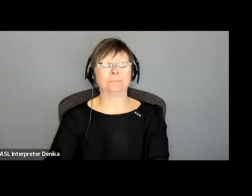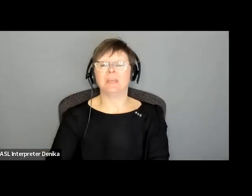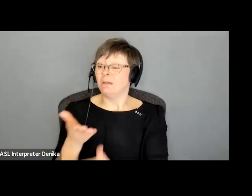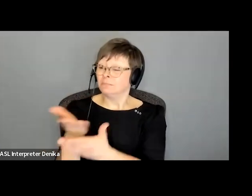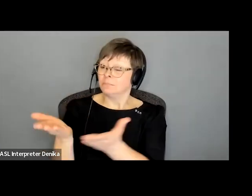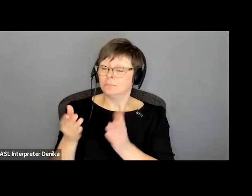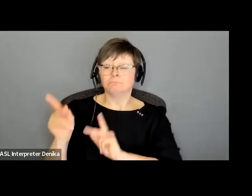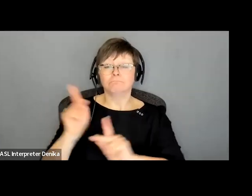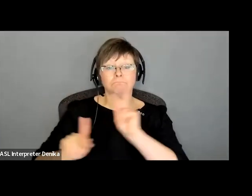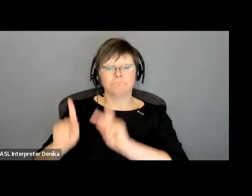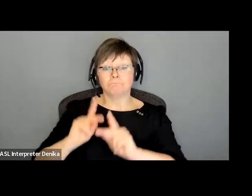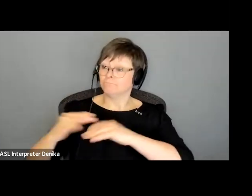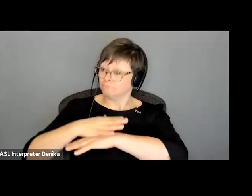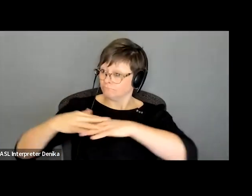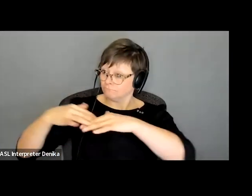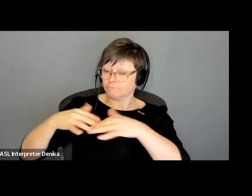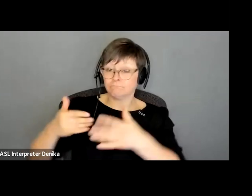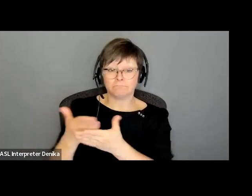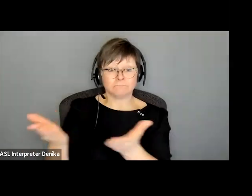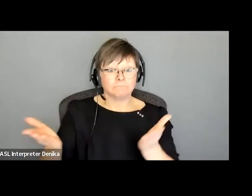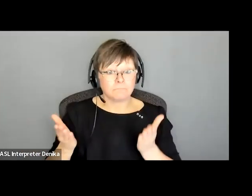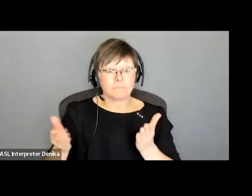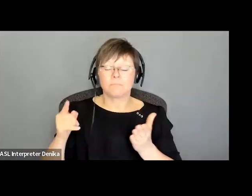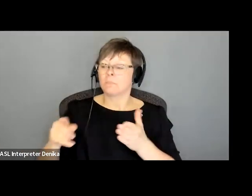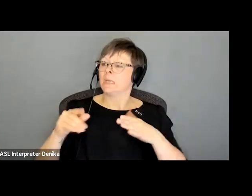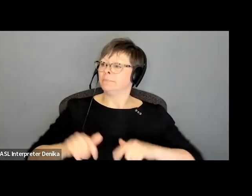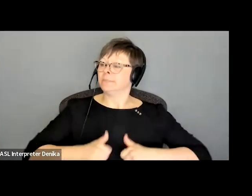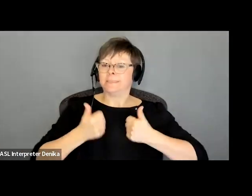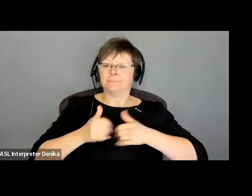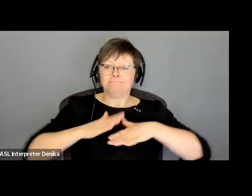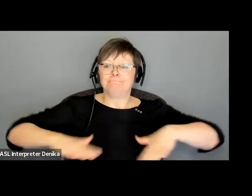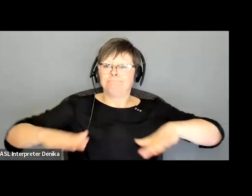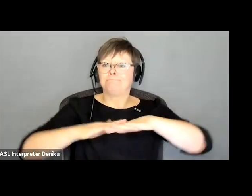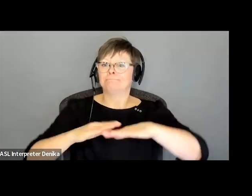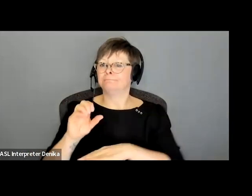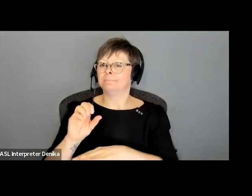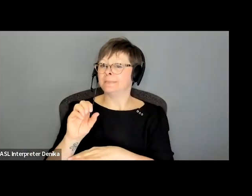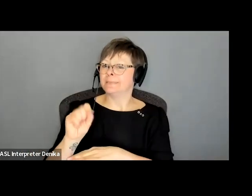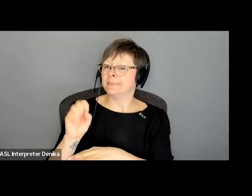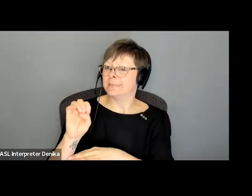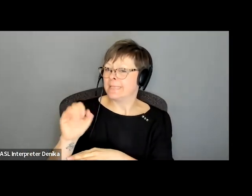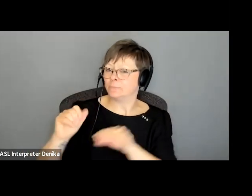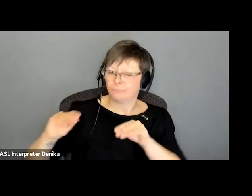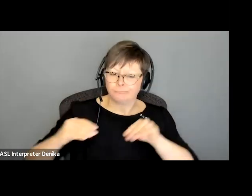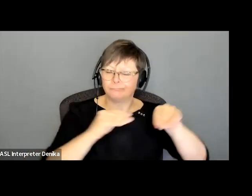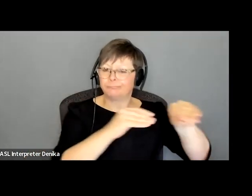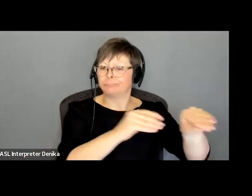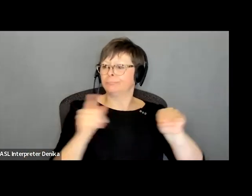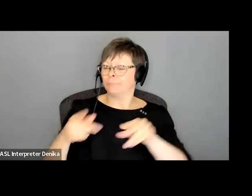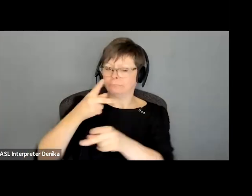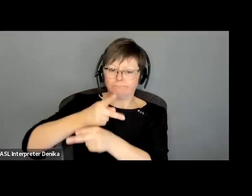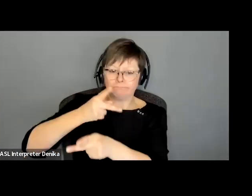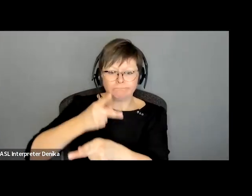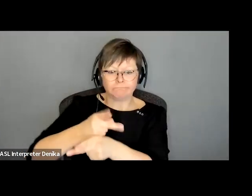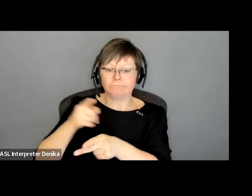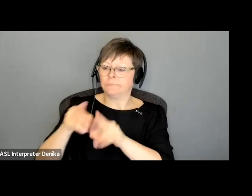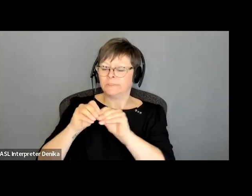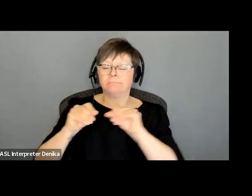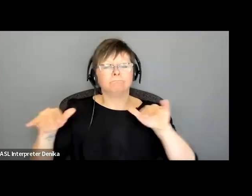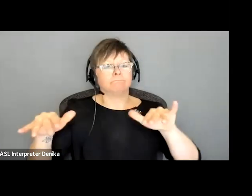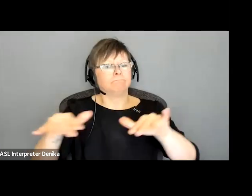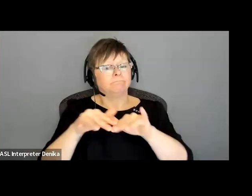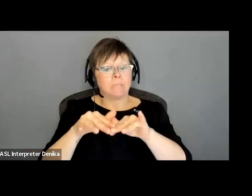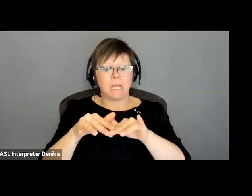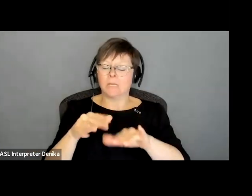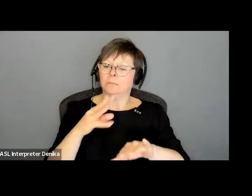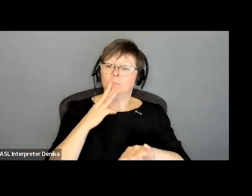have lived around the salish sea for countless generations and have been the stewards and caretakers these lands and